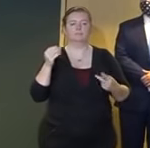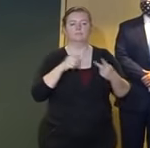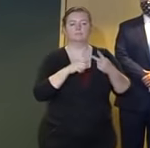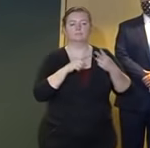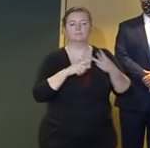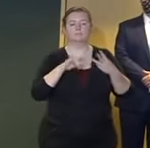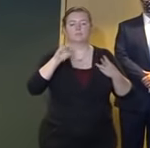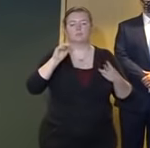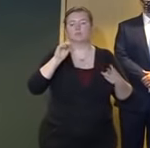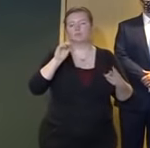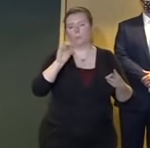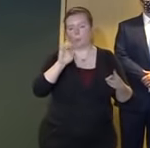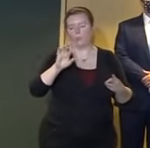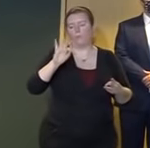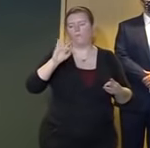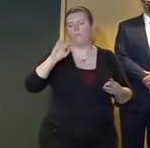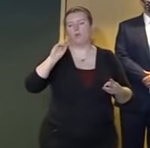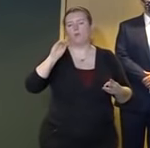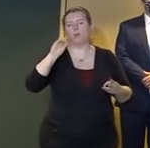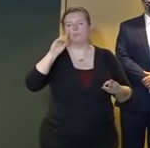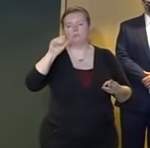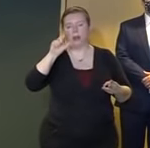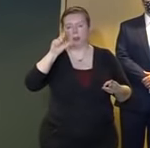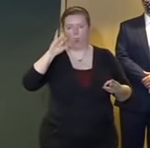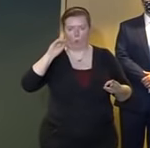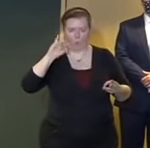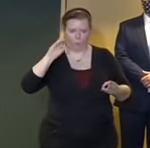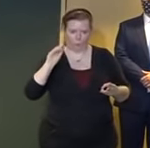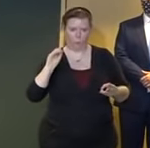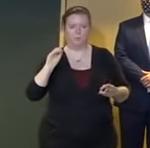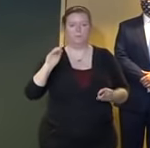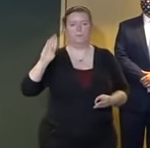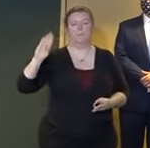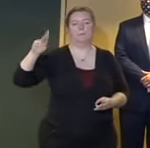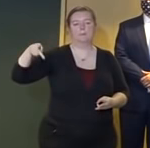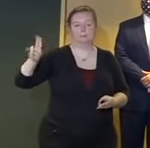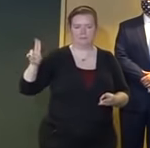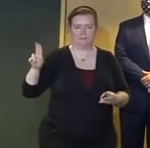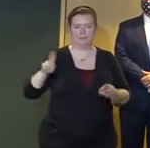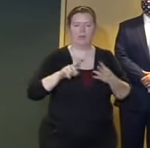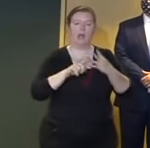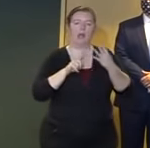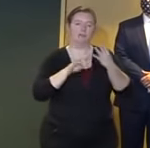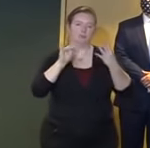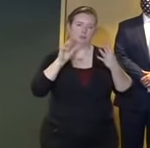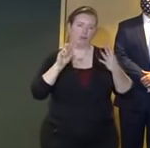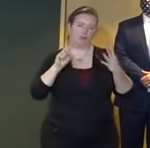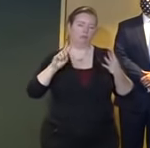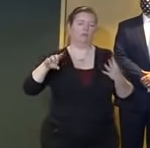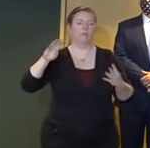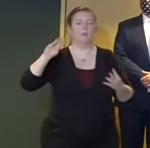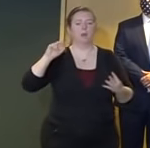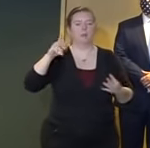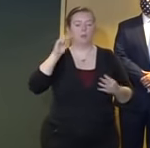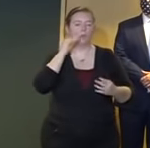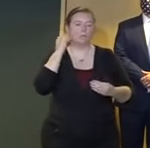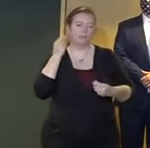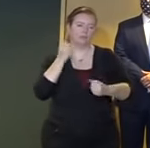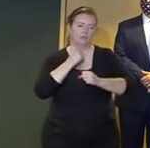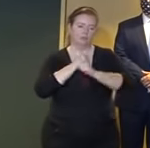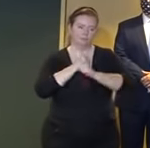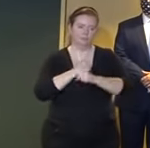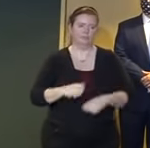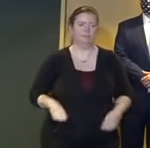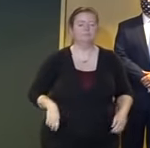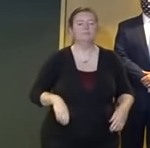Jared Maples before we begin with a heavy heart I must acknowledge the sudden passing last night of